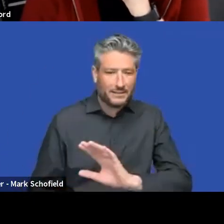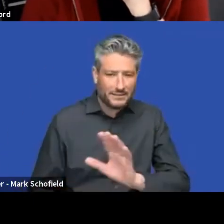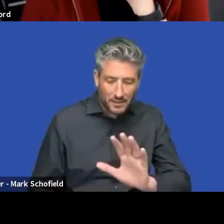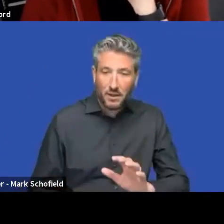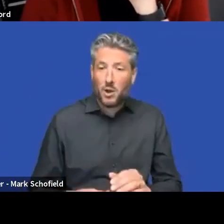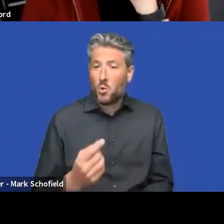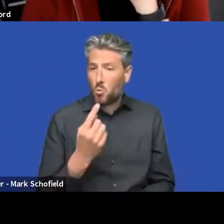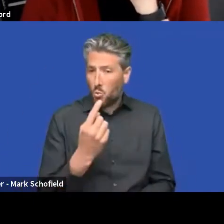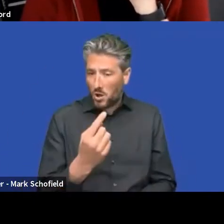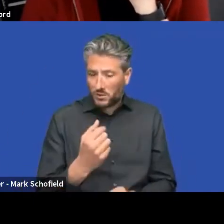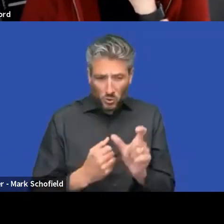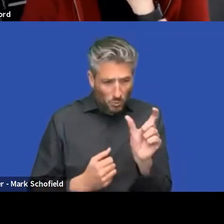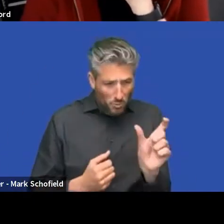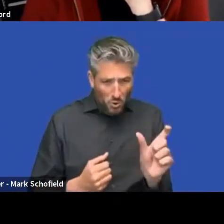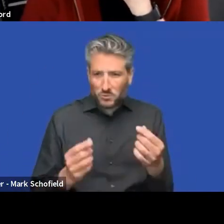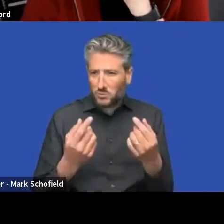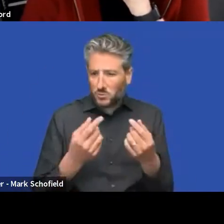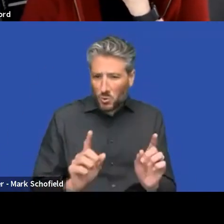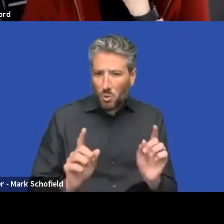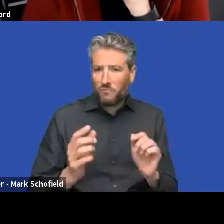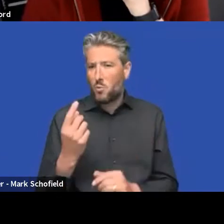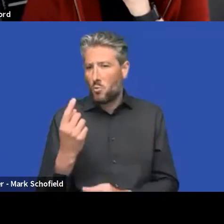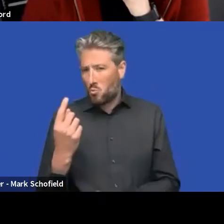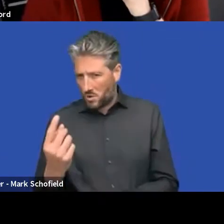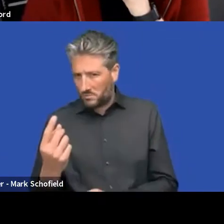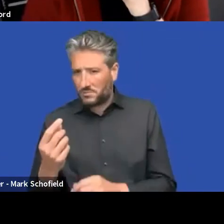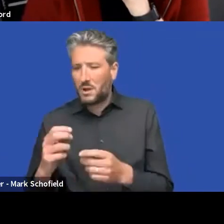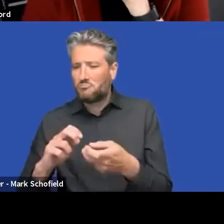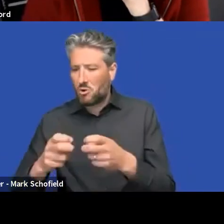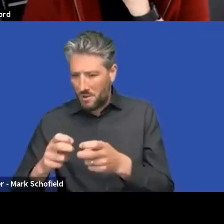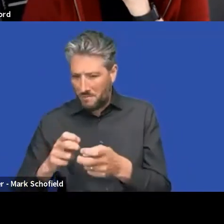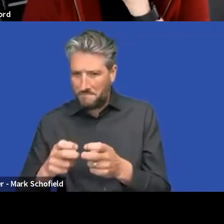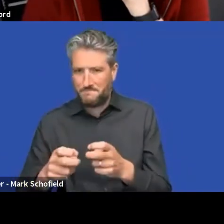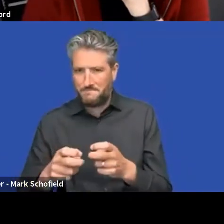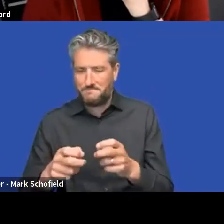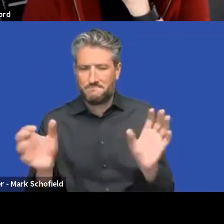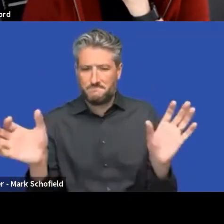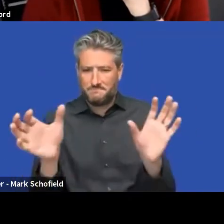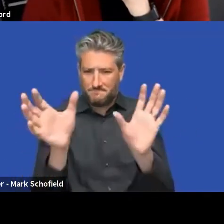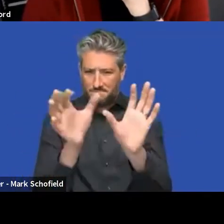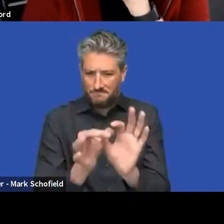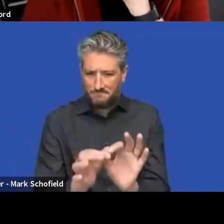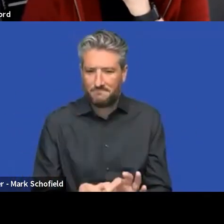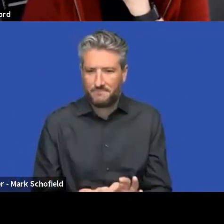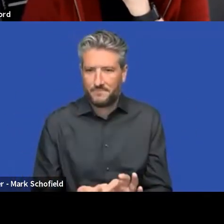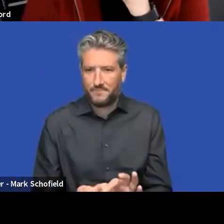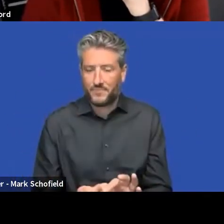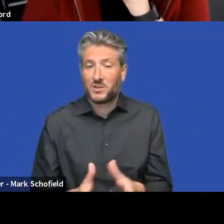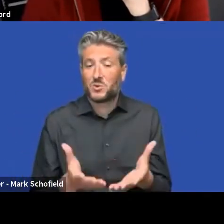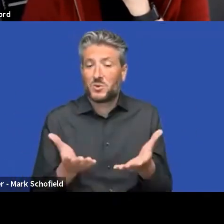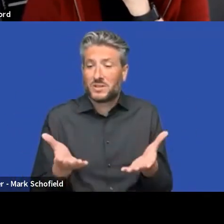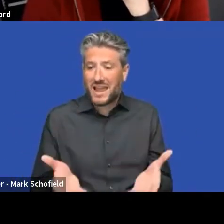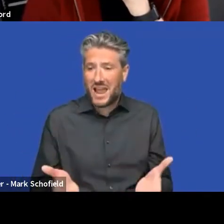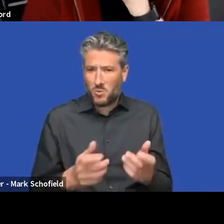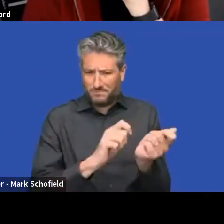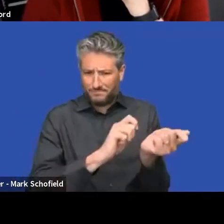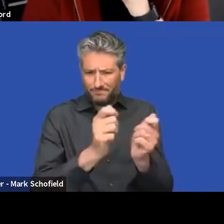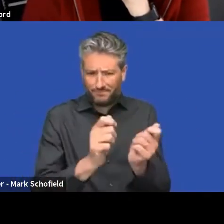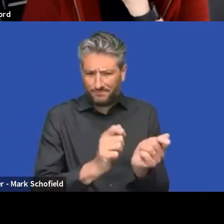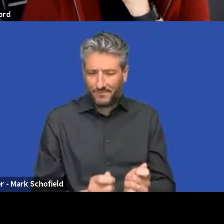that responsibility is sort of being redefined so you can have a component and